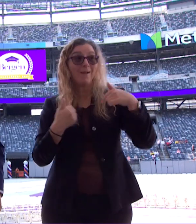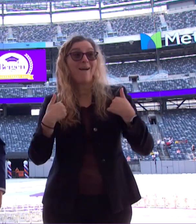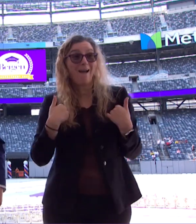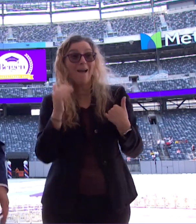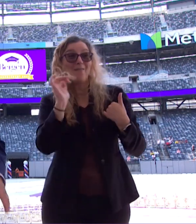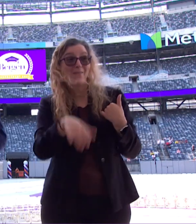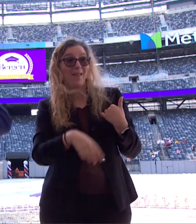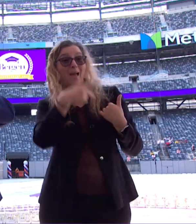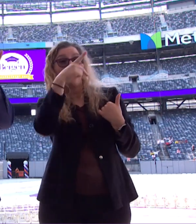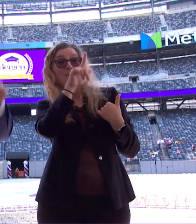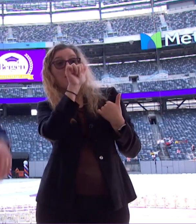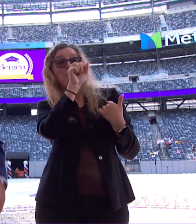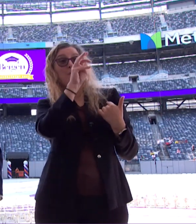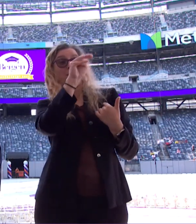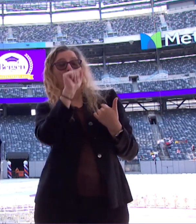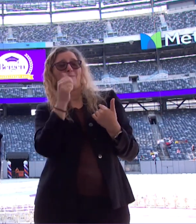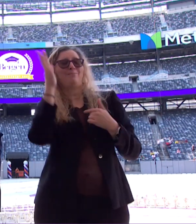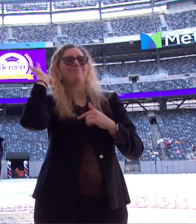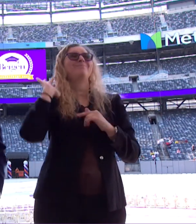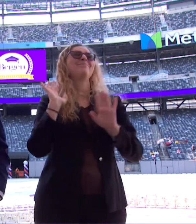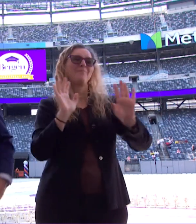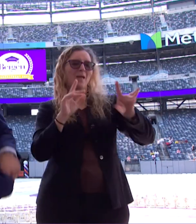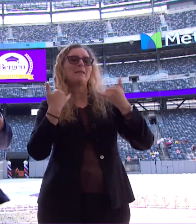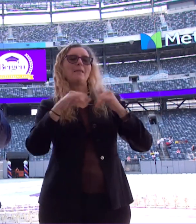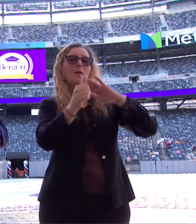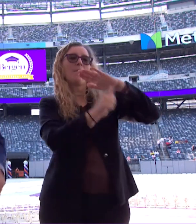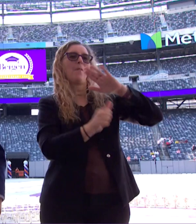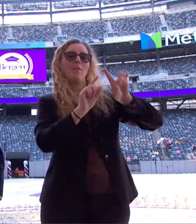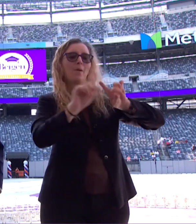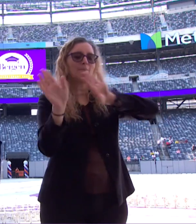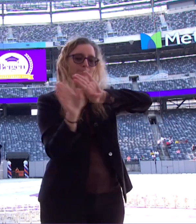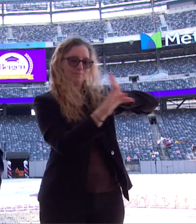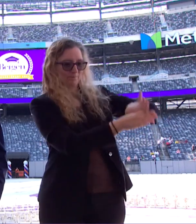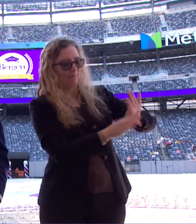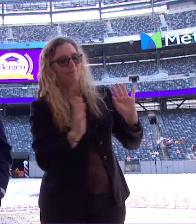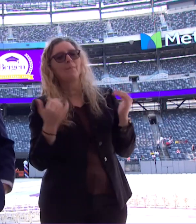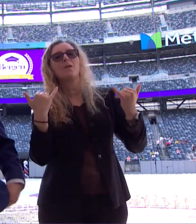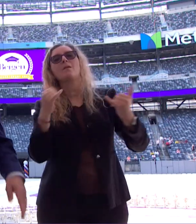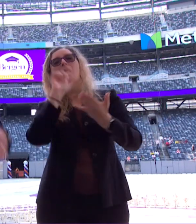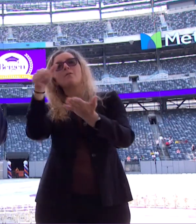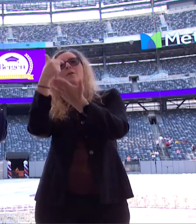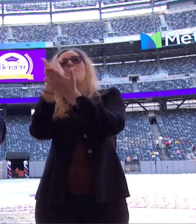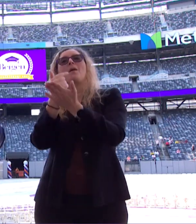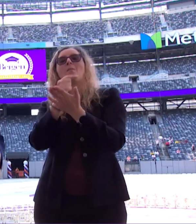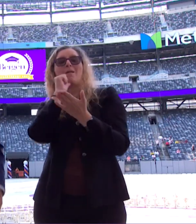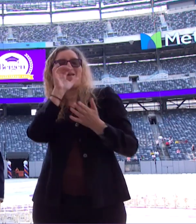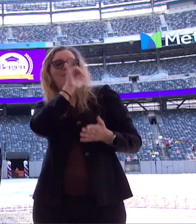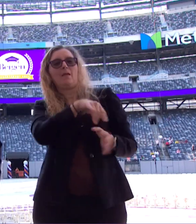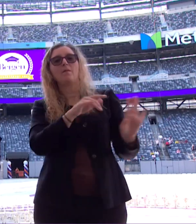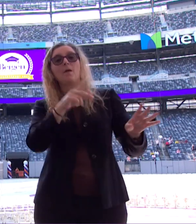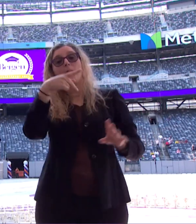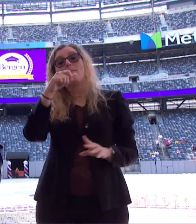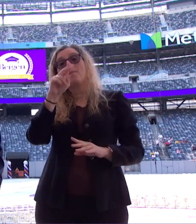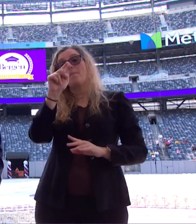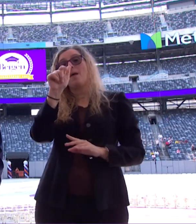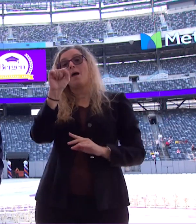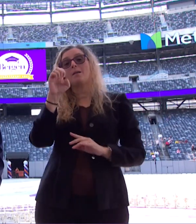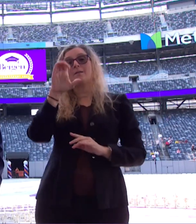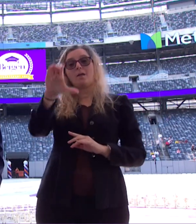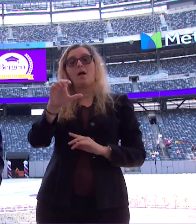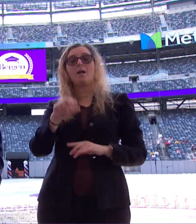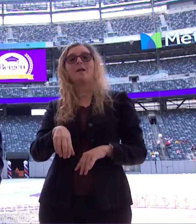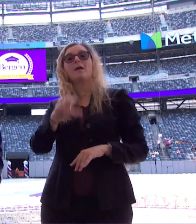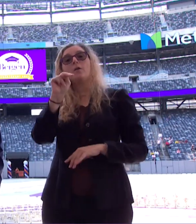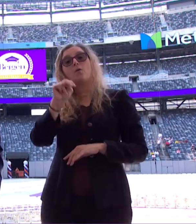parents' basement, by the way, but that's for another time. We're talking about commencement today. We're not talking about that. But Panasonic CEO of North